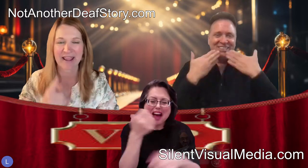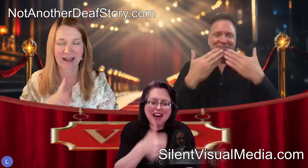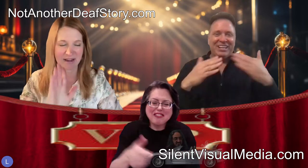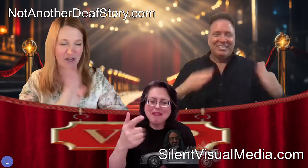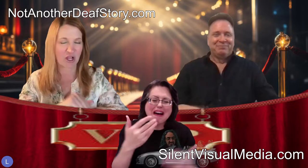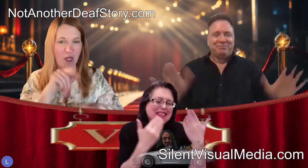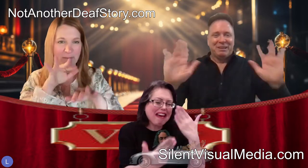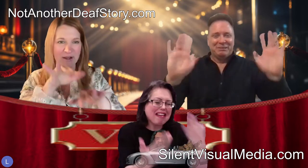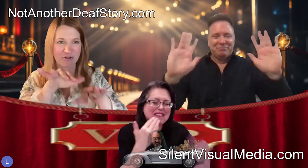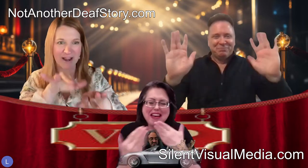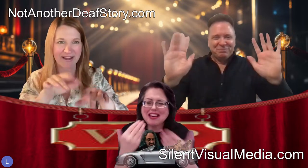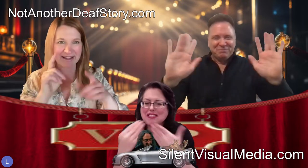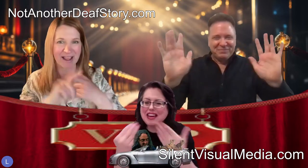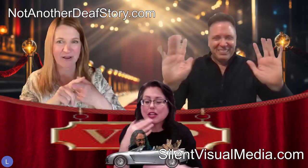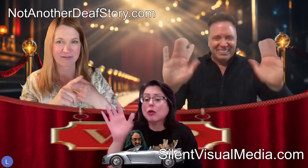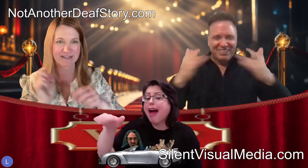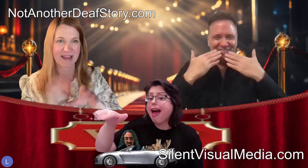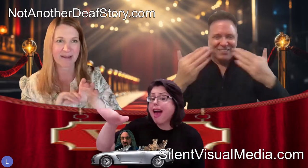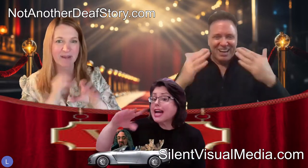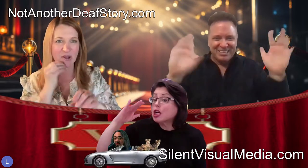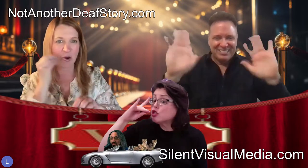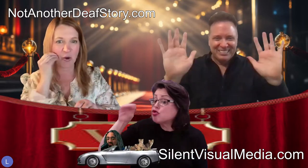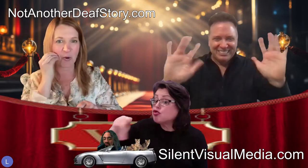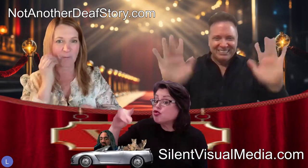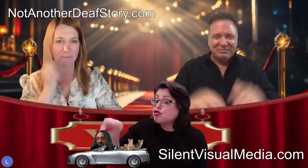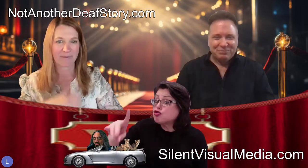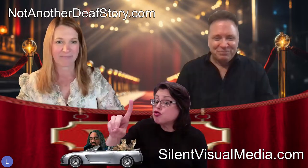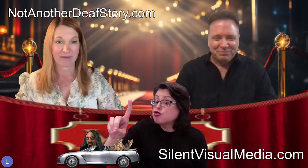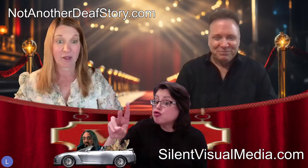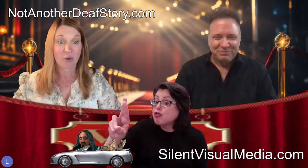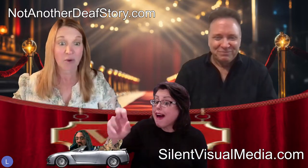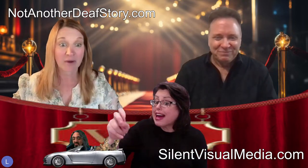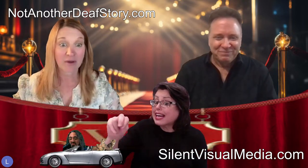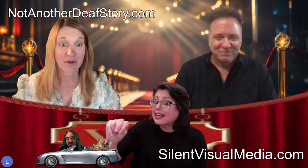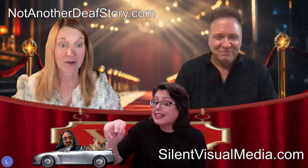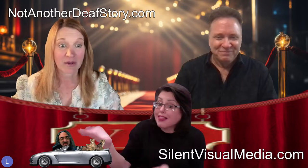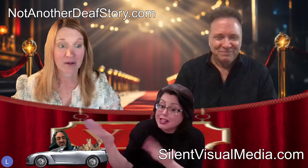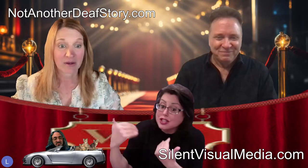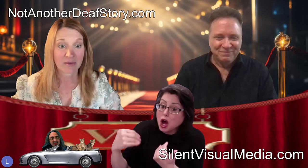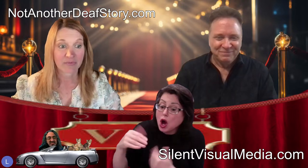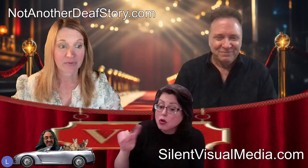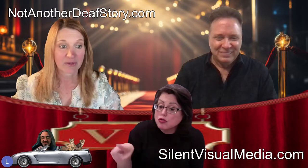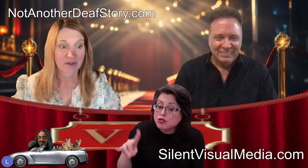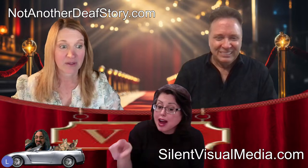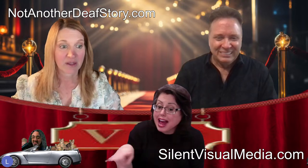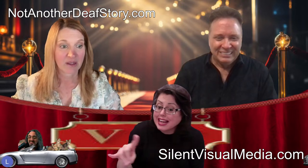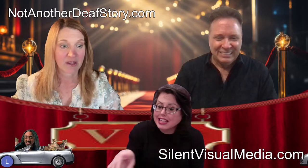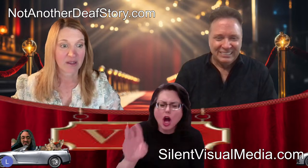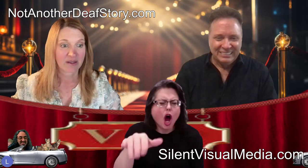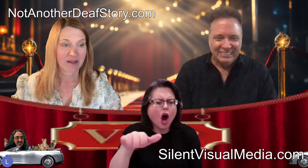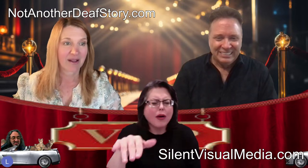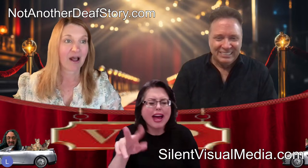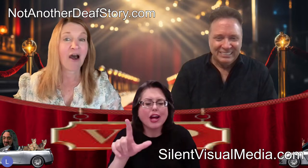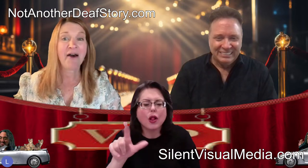And I'm going to call my dragon now to take me home. Laura Ripplinger just popped up in the chat right in time to say goodbye to us.